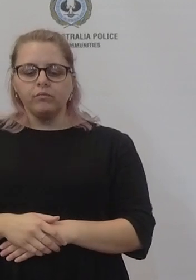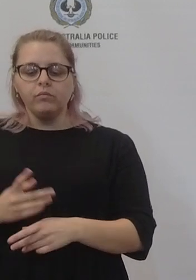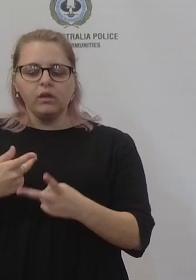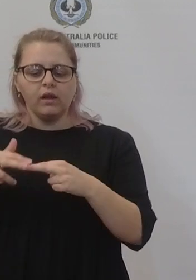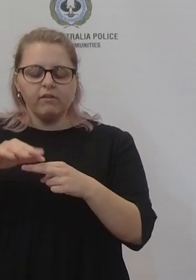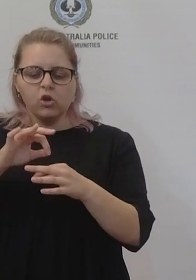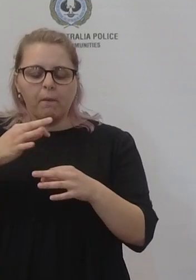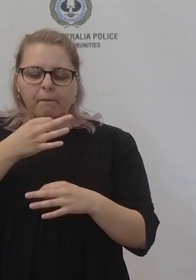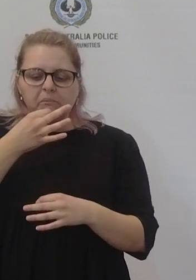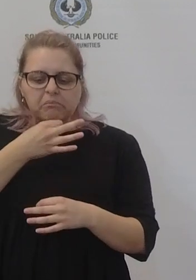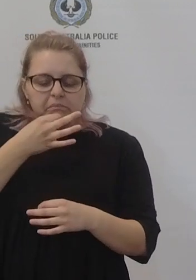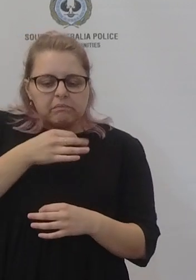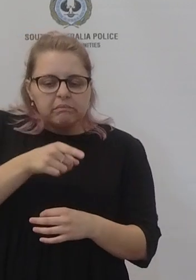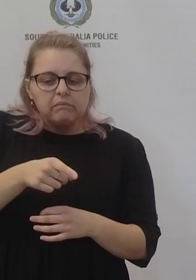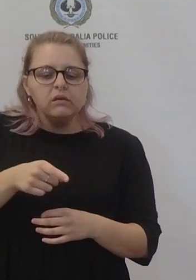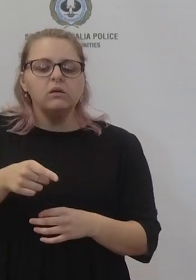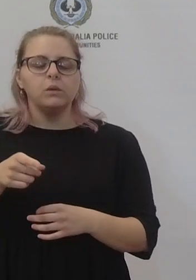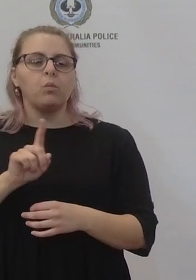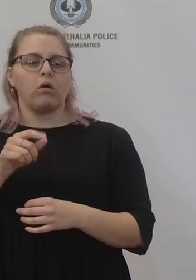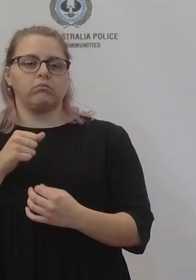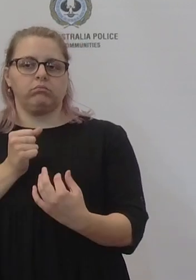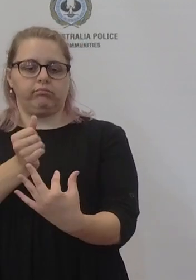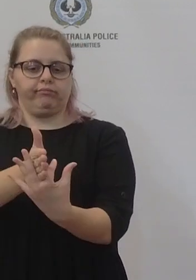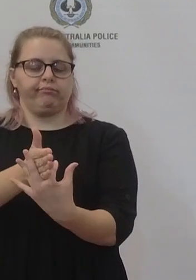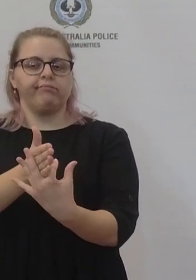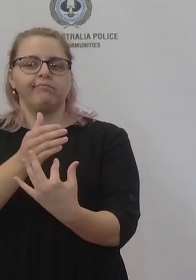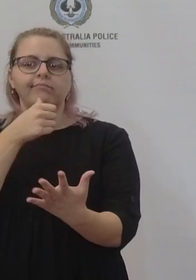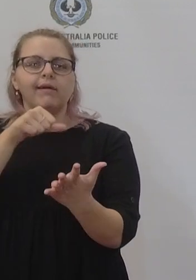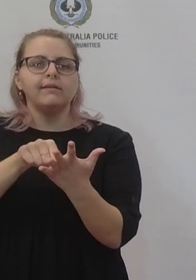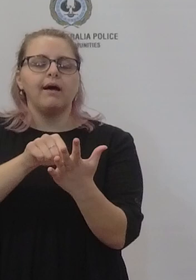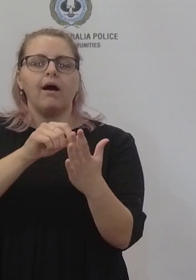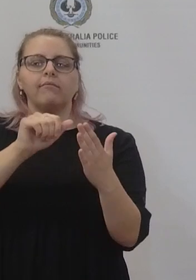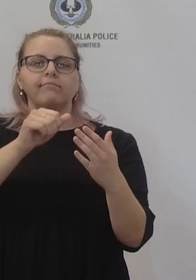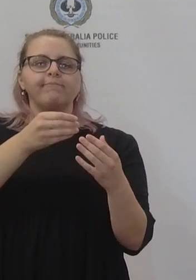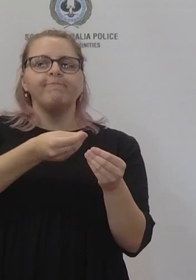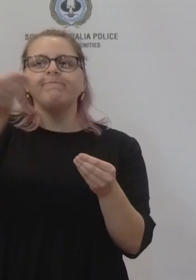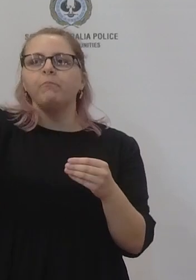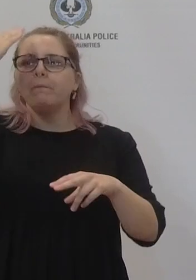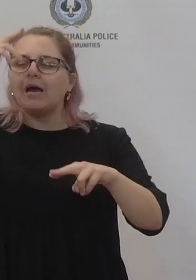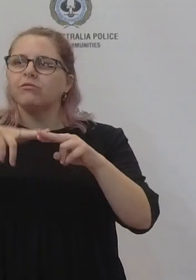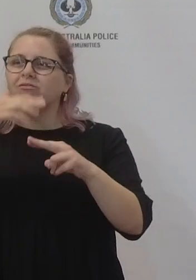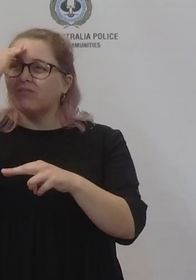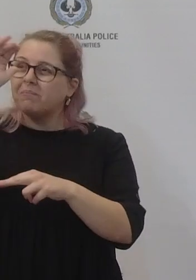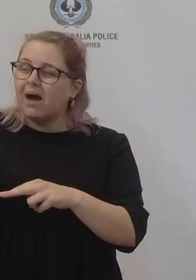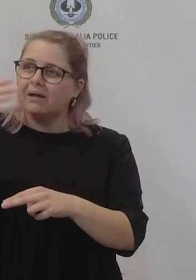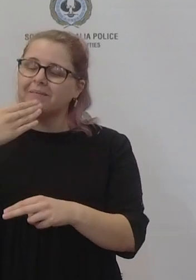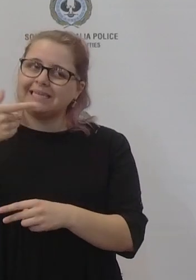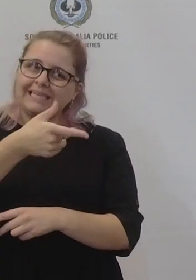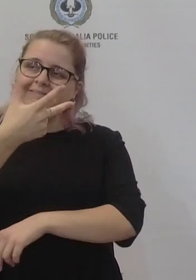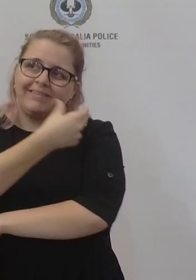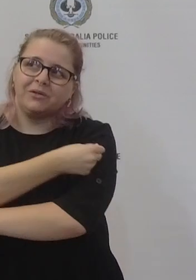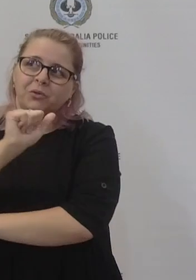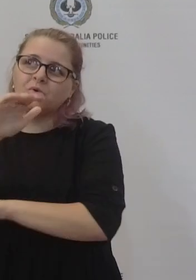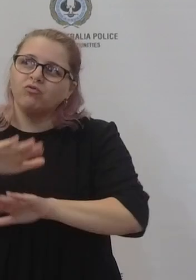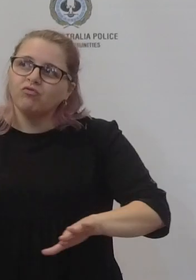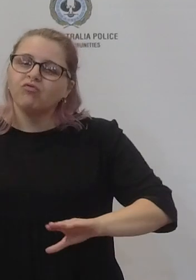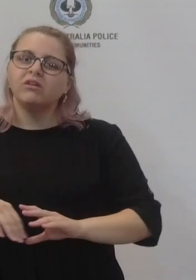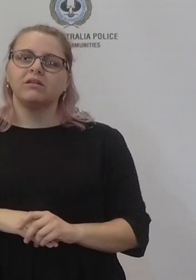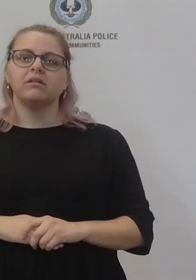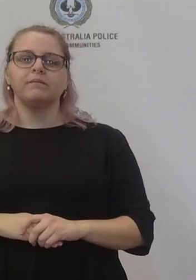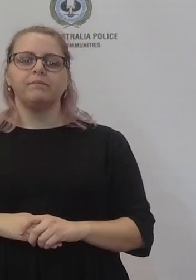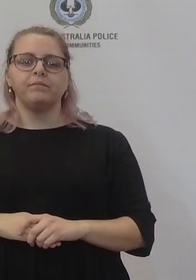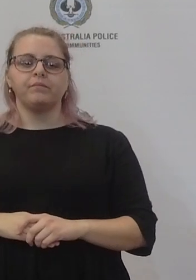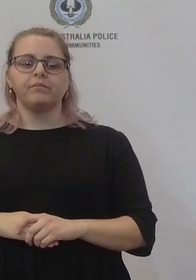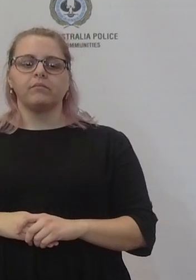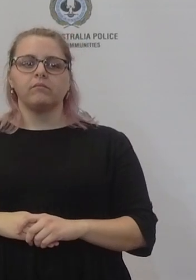to send information home to parents to remind them of the importance of vaccination so i don't know if that will has has actually